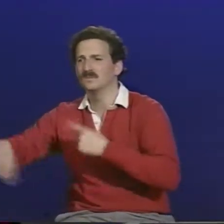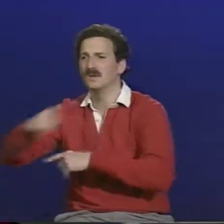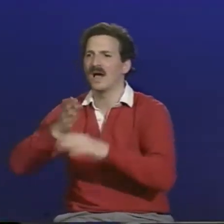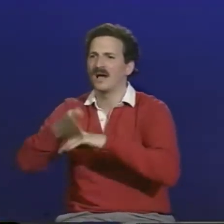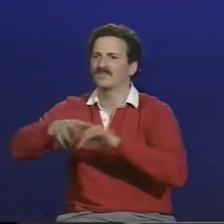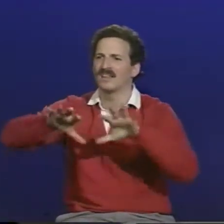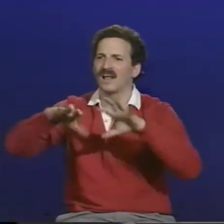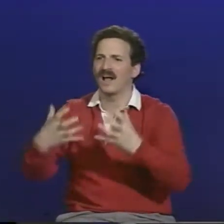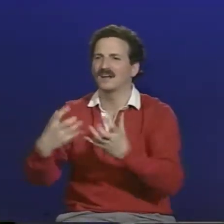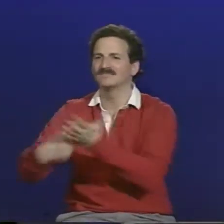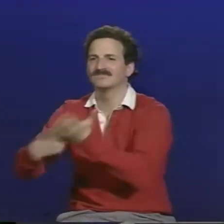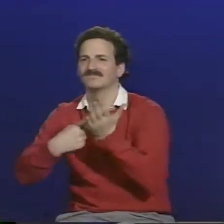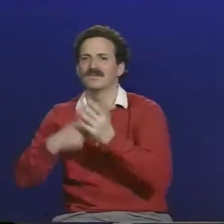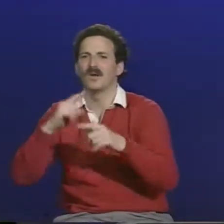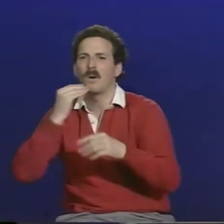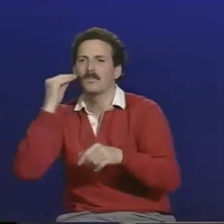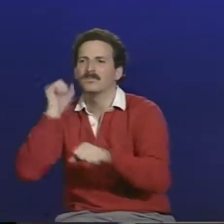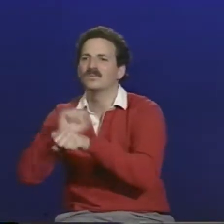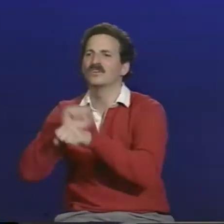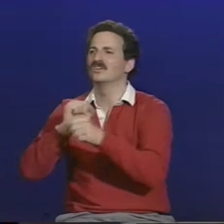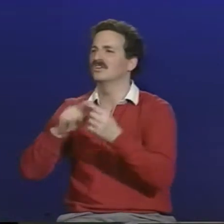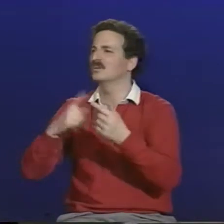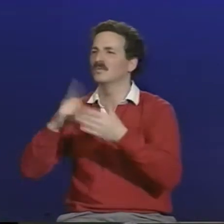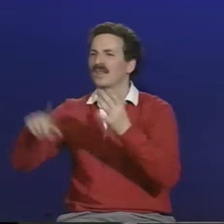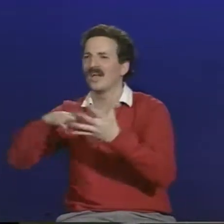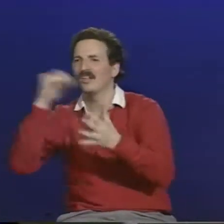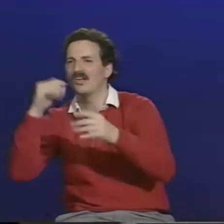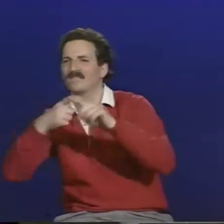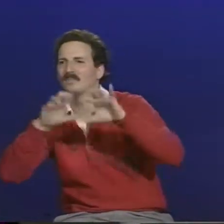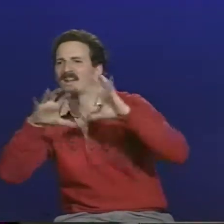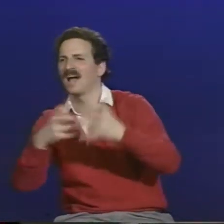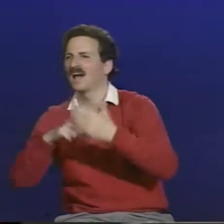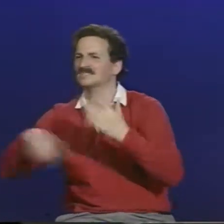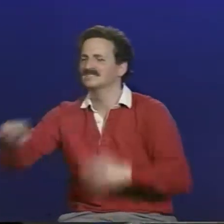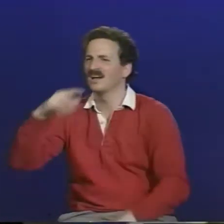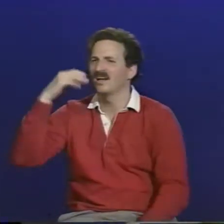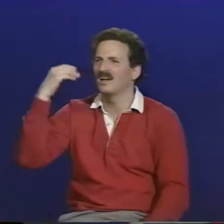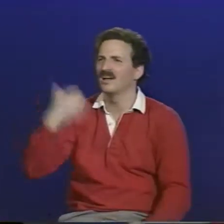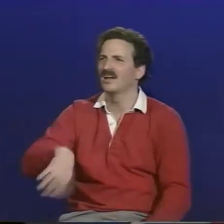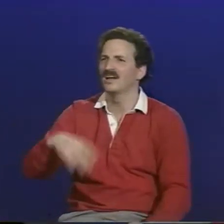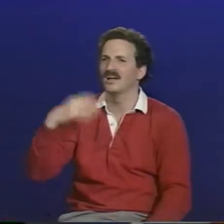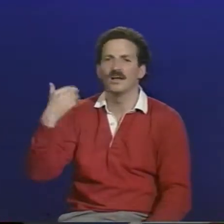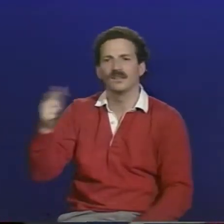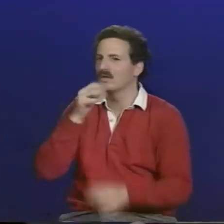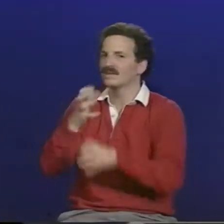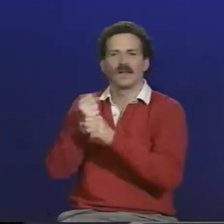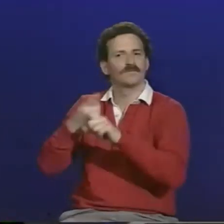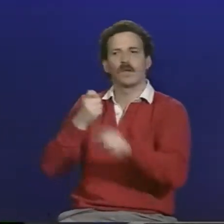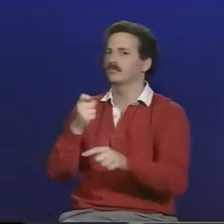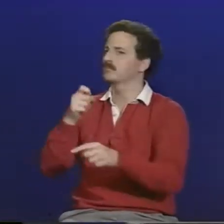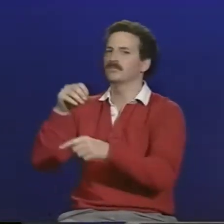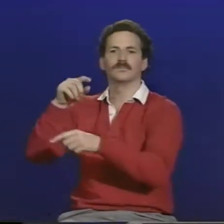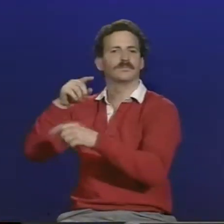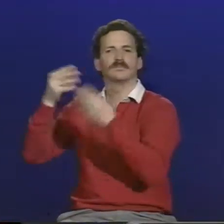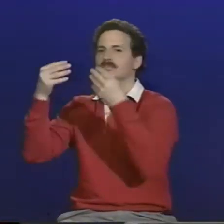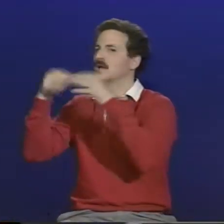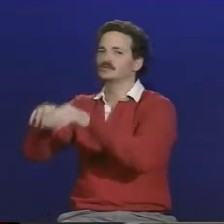sign in the classroom and to talk with the students outside the classroom about the homework or what topics had actually come up in class.